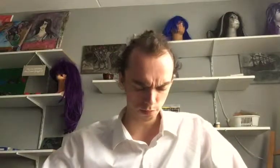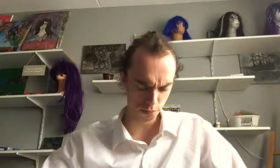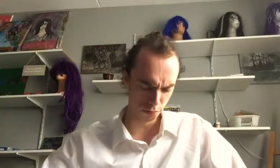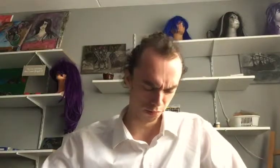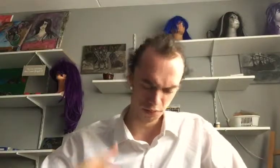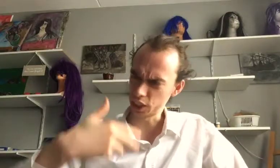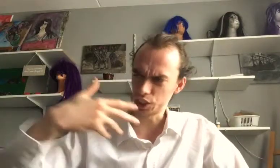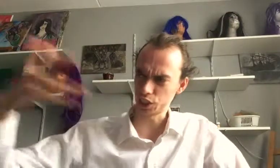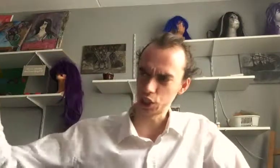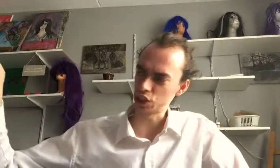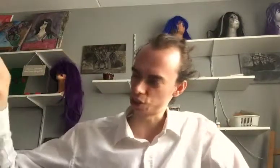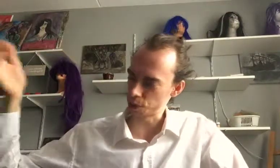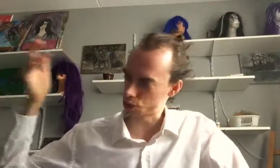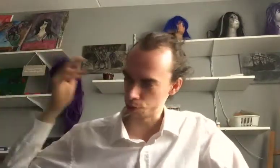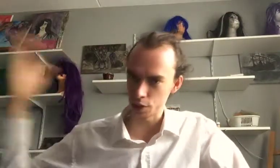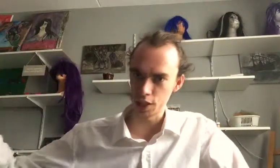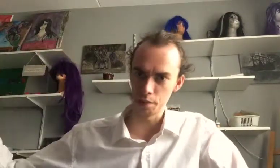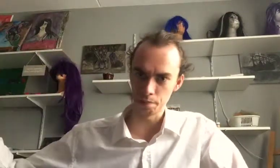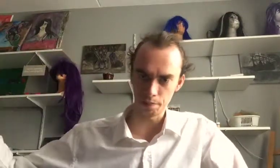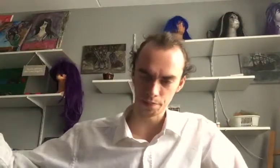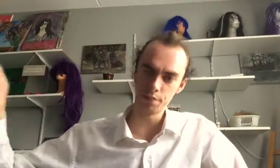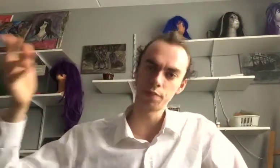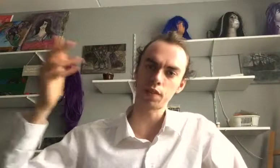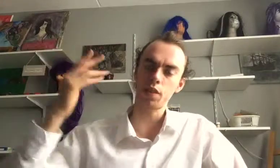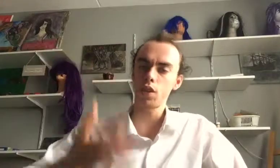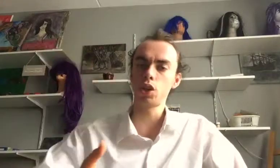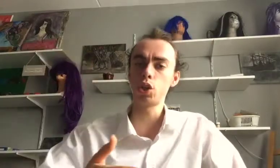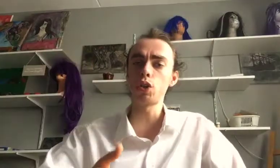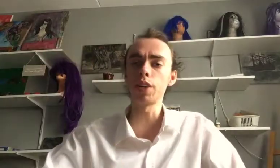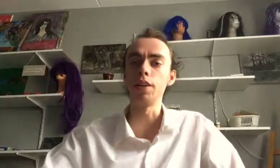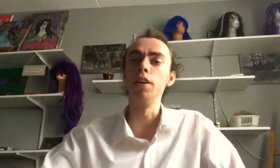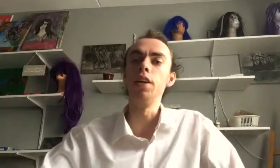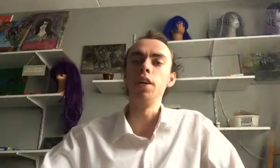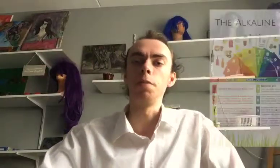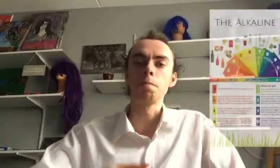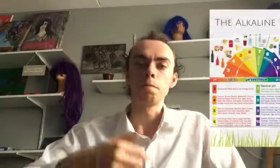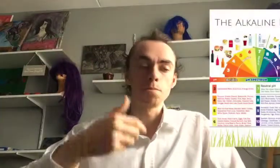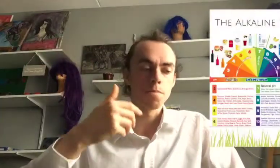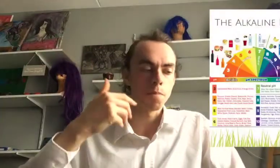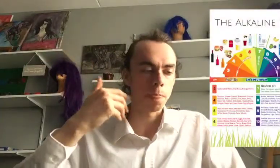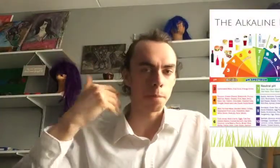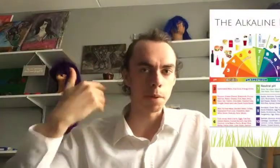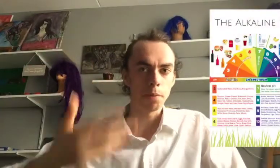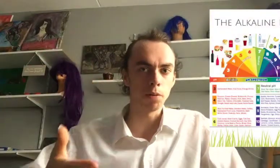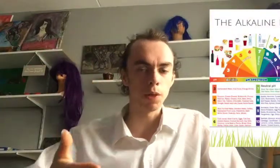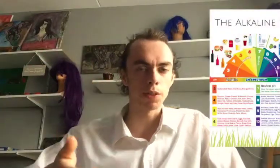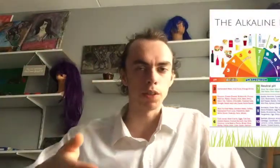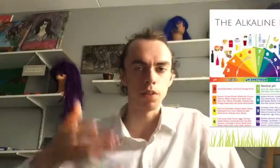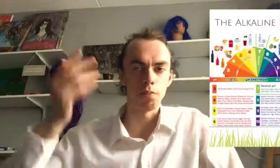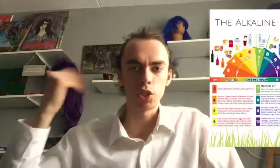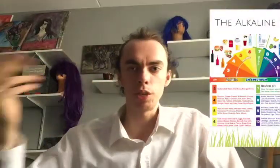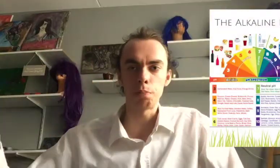The cost is not so much money in curing people with sheep